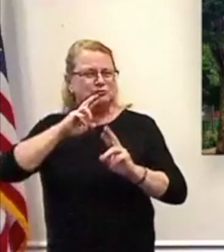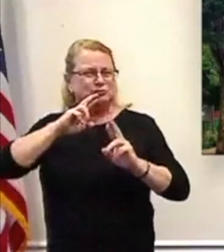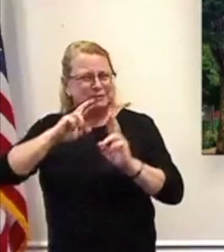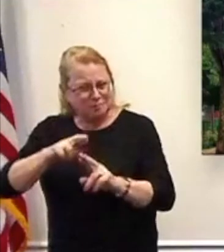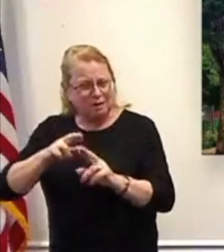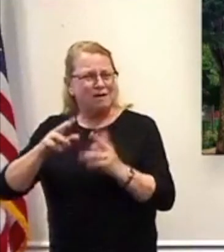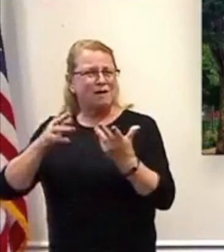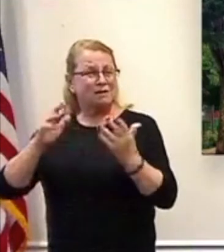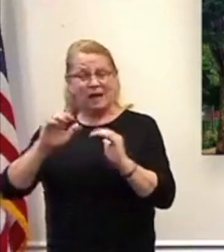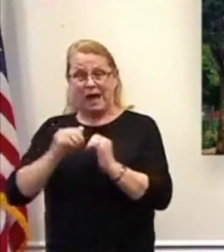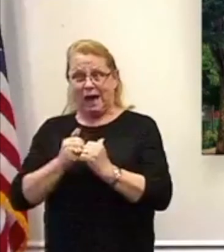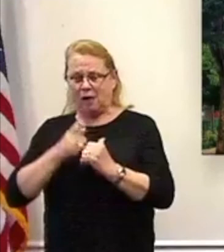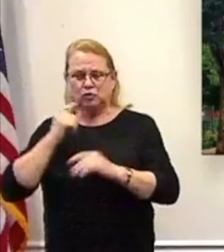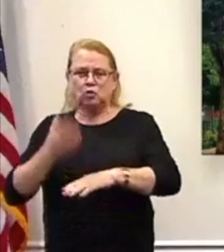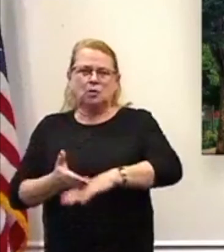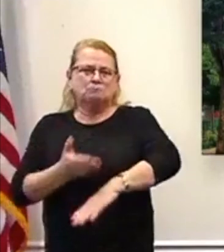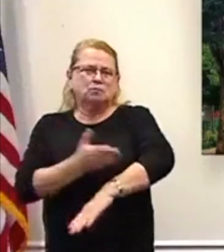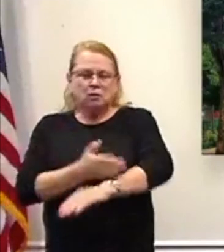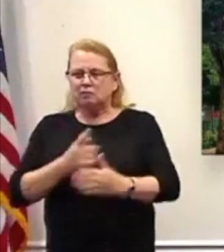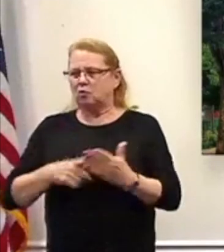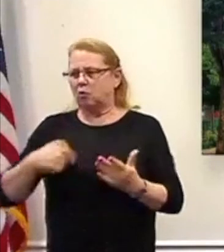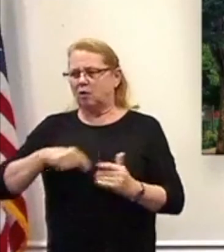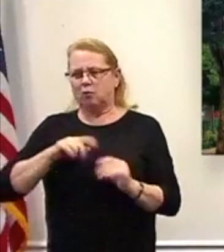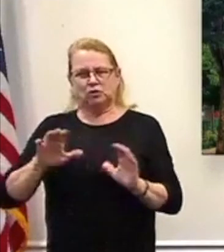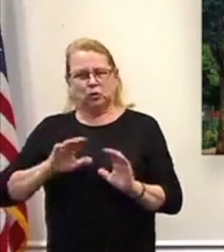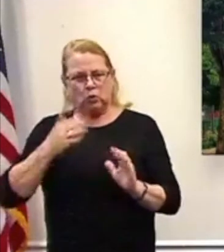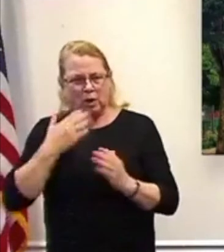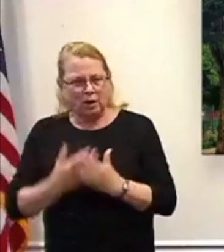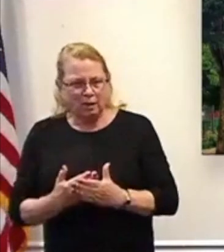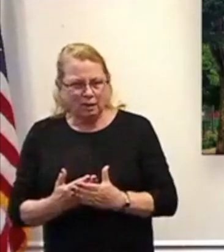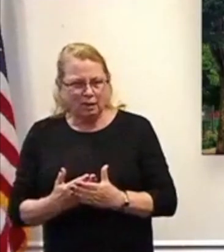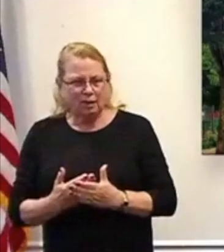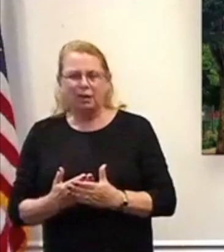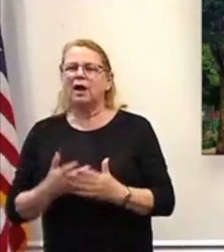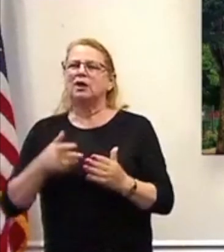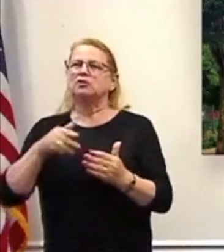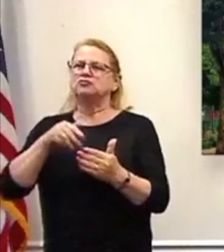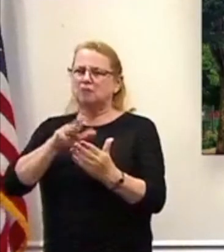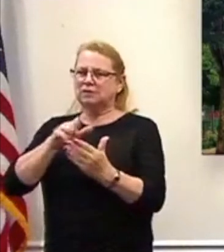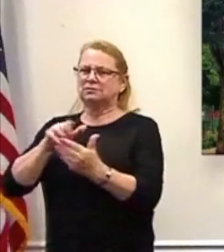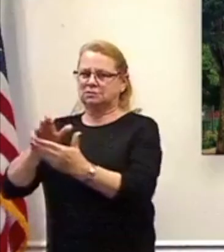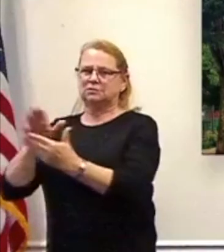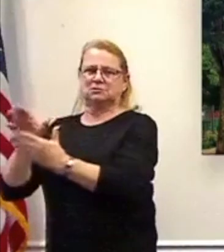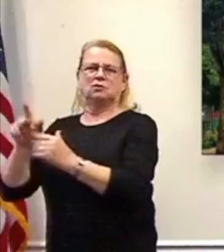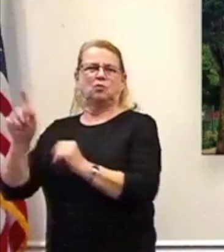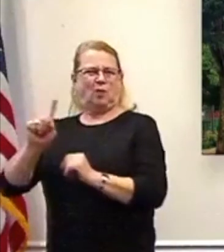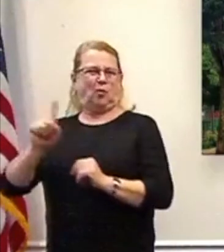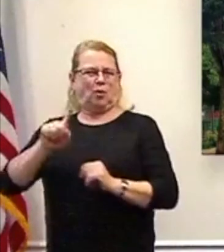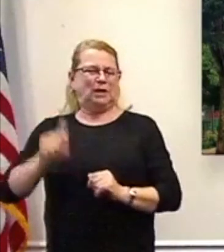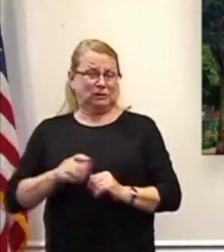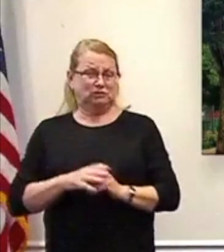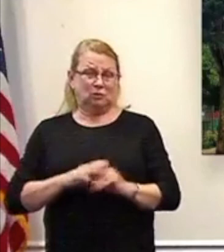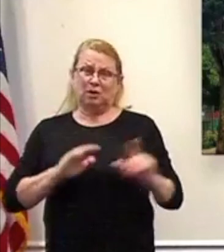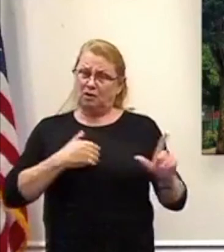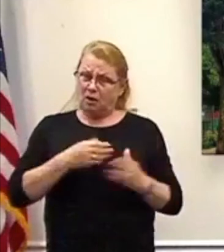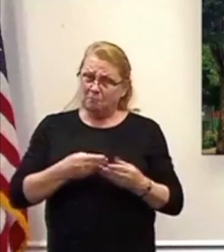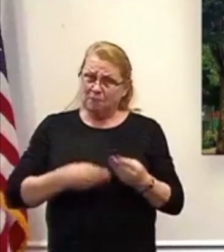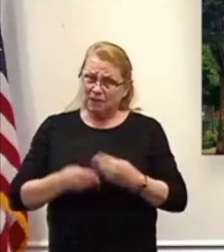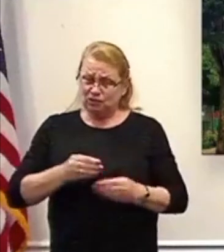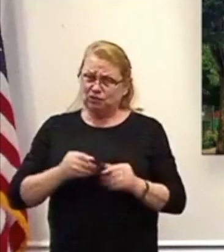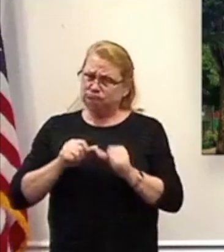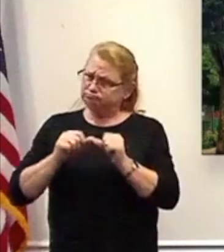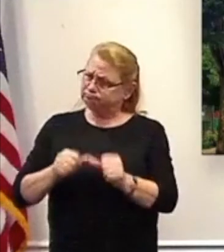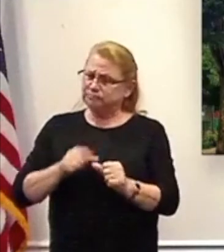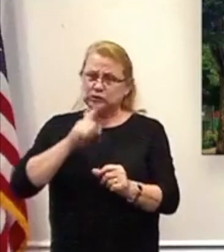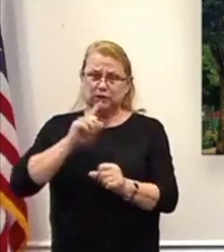improving upon what we do well and addressing those areas that need to be addressed. And this budget continues that commitment in a